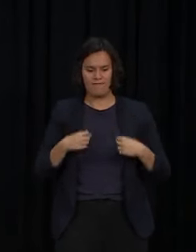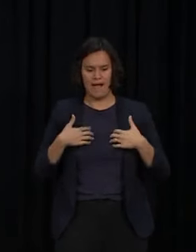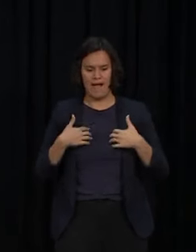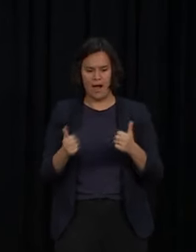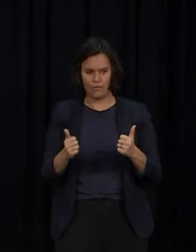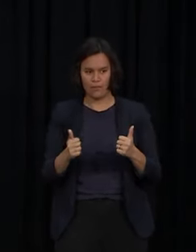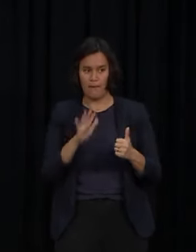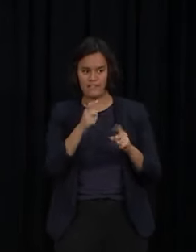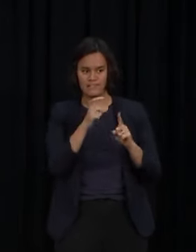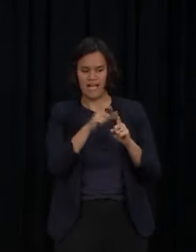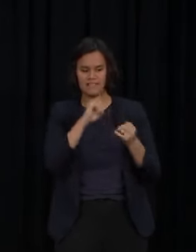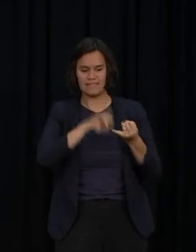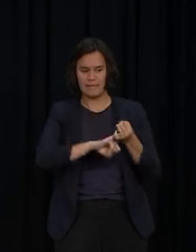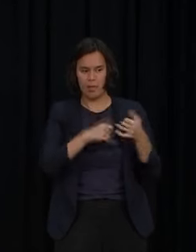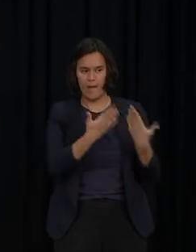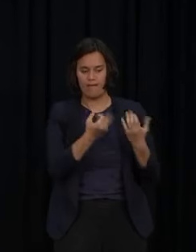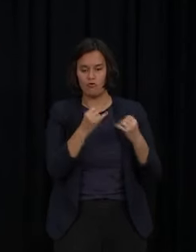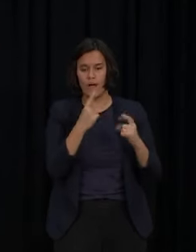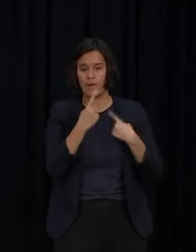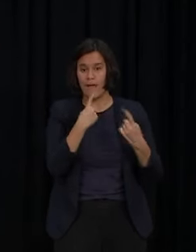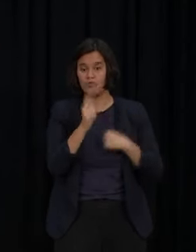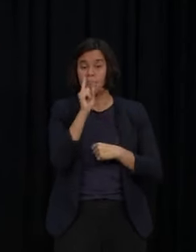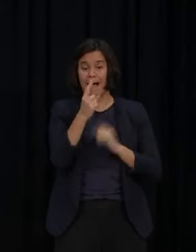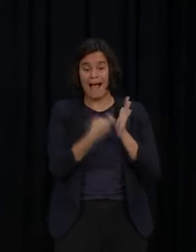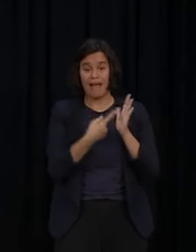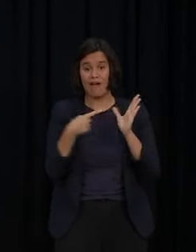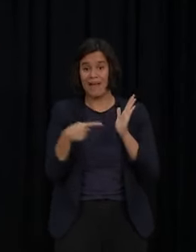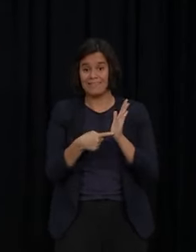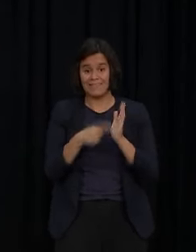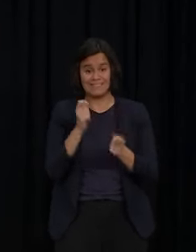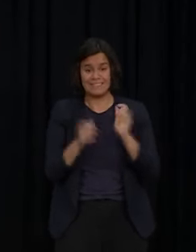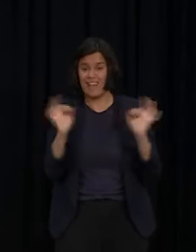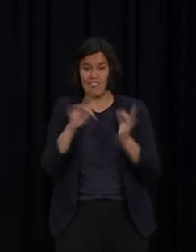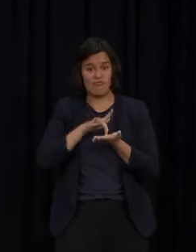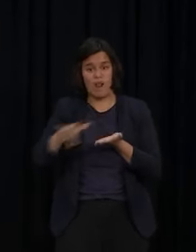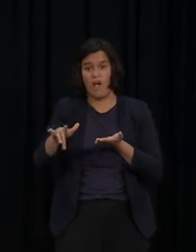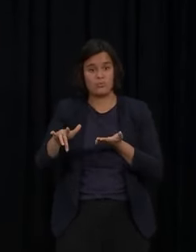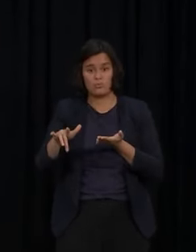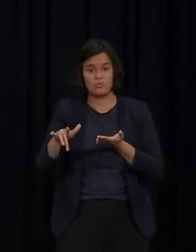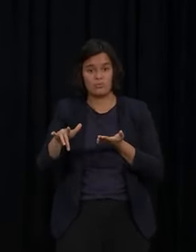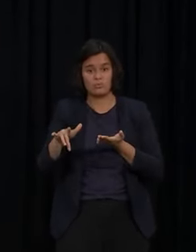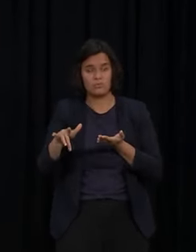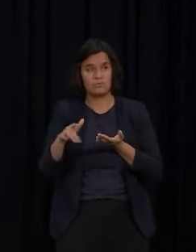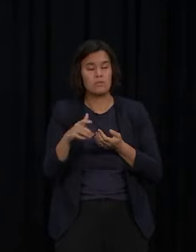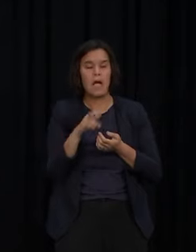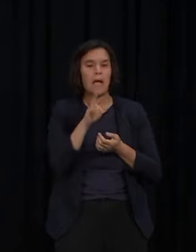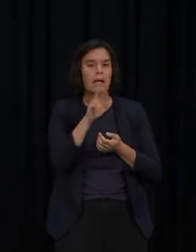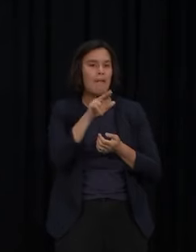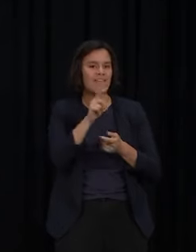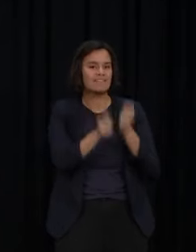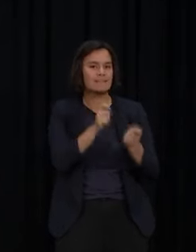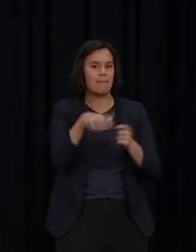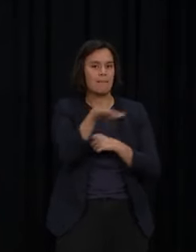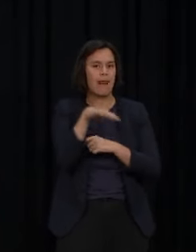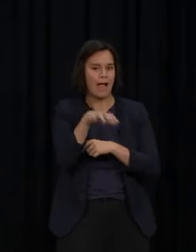that no centres have run out of PCR test kits. Two centres um briefly paused to adjust traffic management to take accounts of their rapid antigen